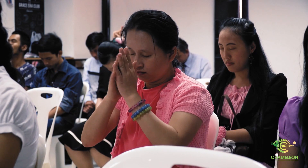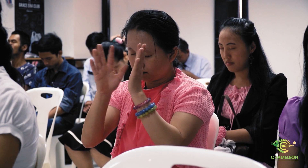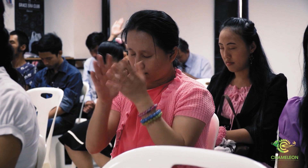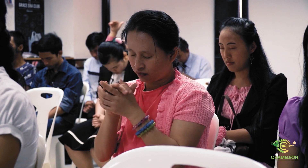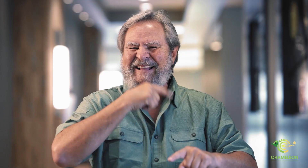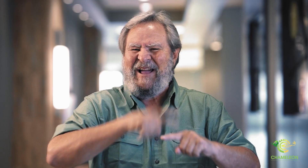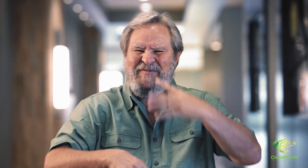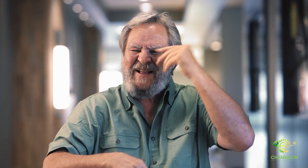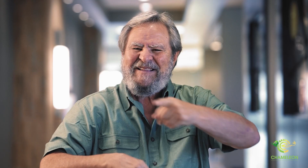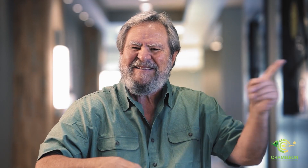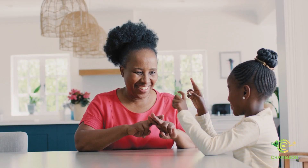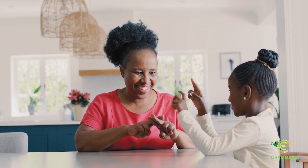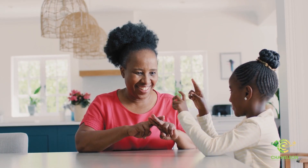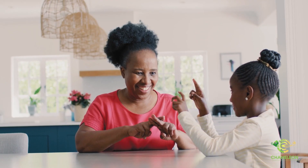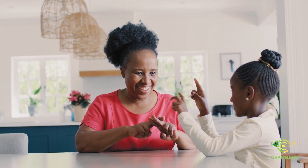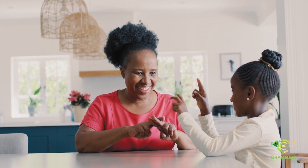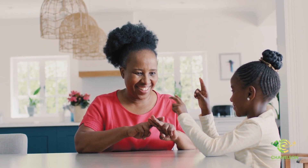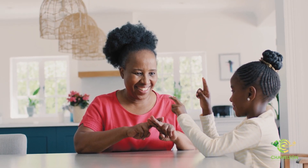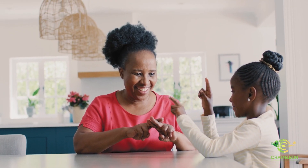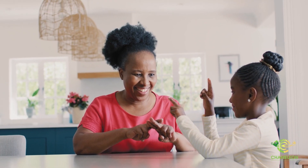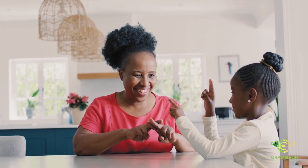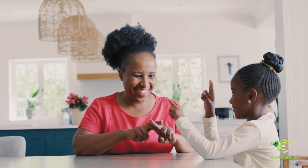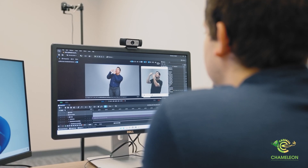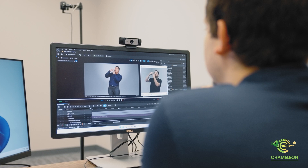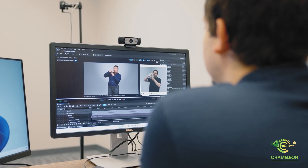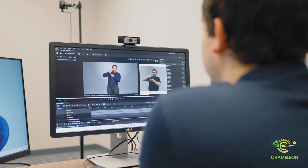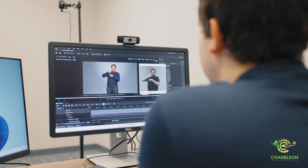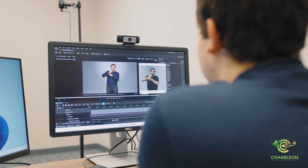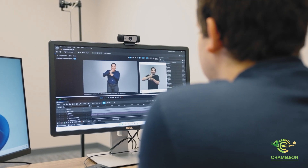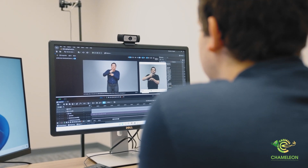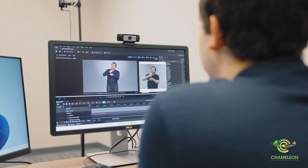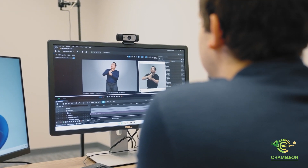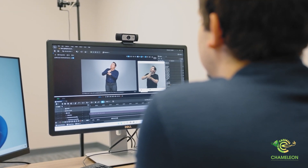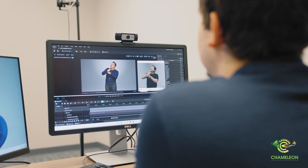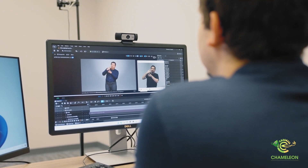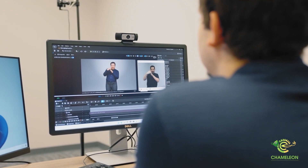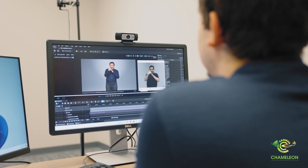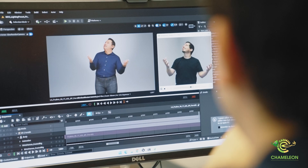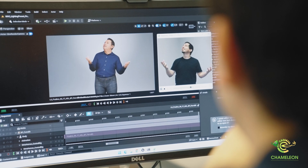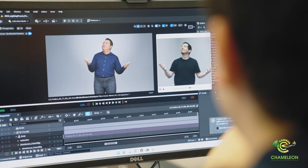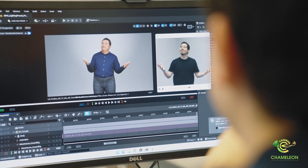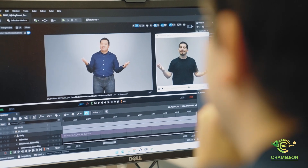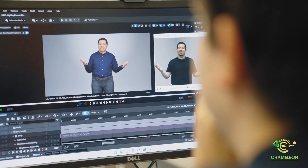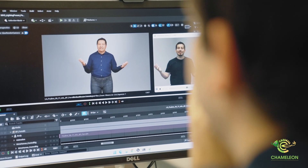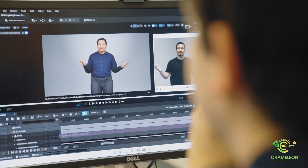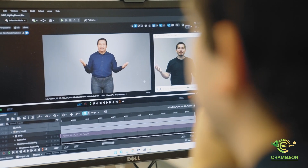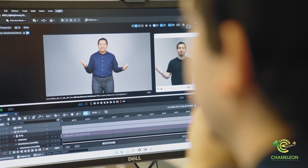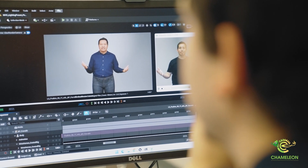visual Bible that touches their hearts. One day, every deaf man, woman and child will